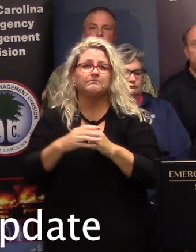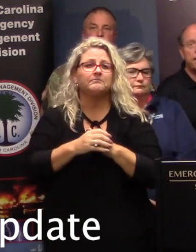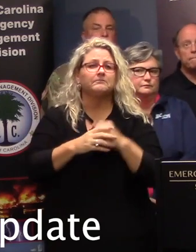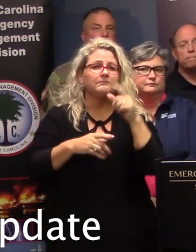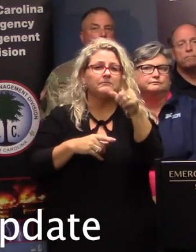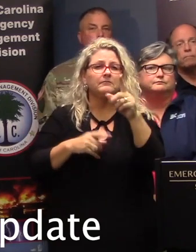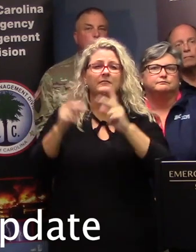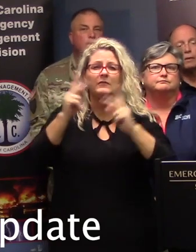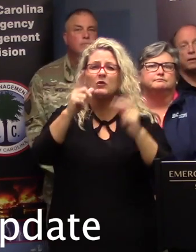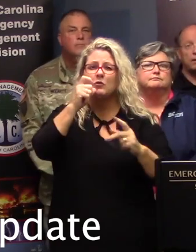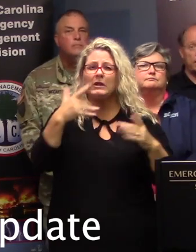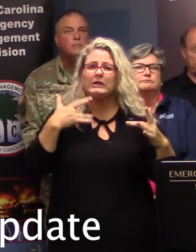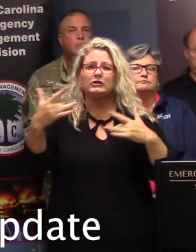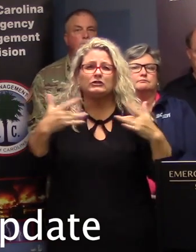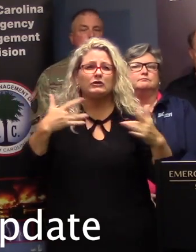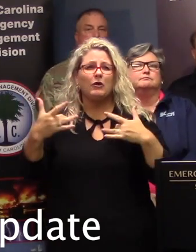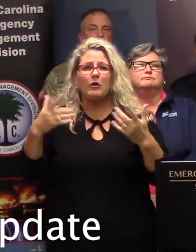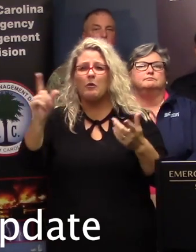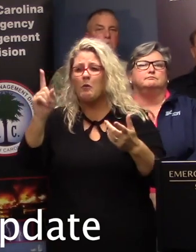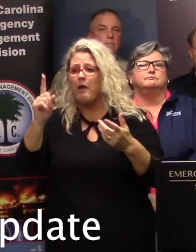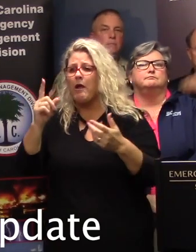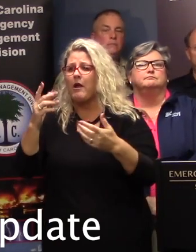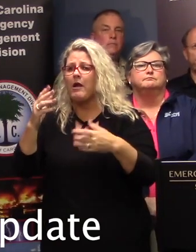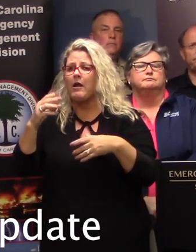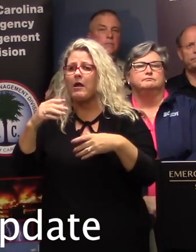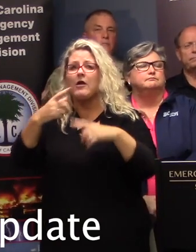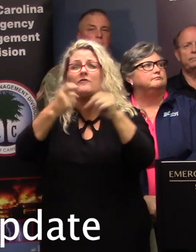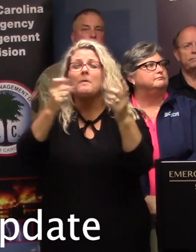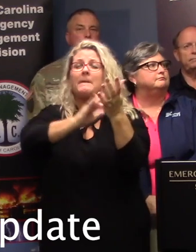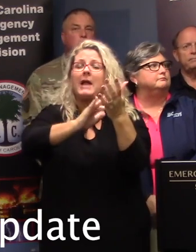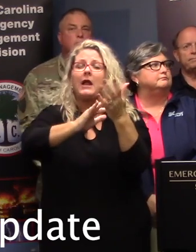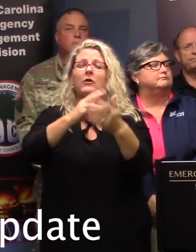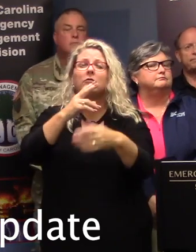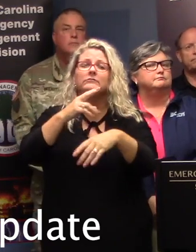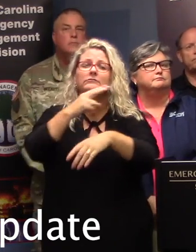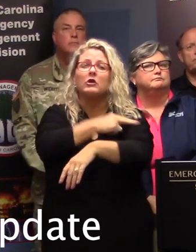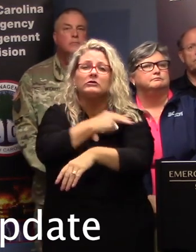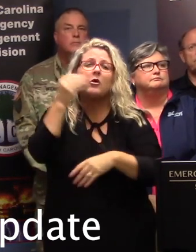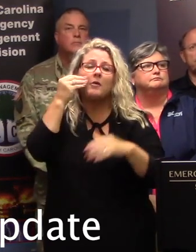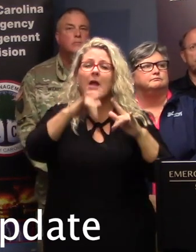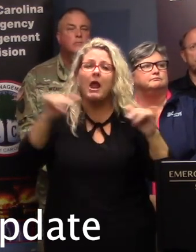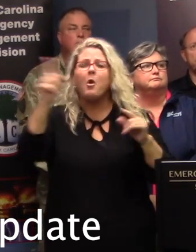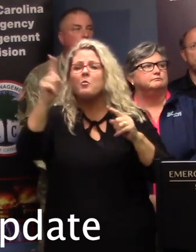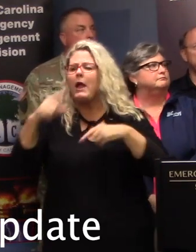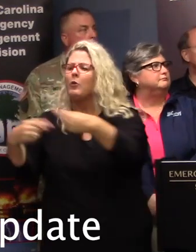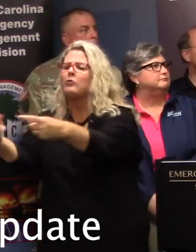People who are concerned about where their loved ones will go who are being transported from the medical facilities, do we know any more information about that?